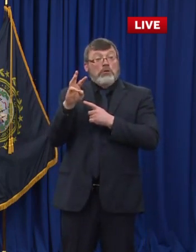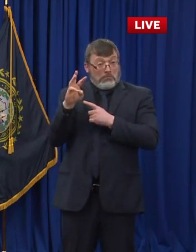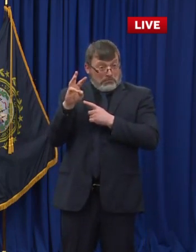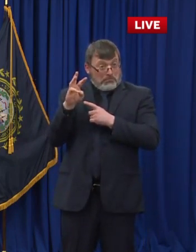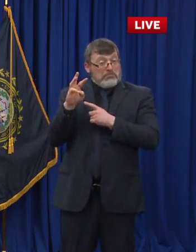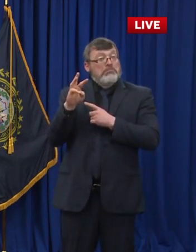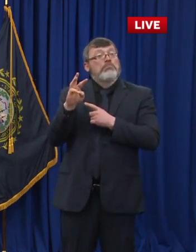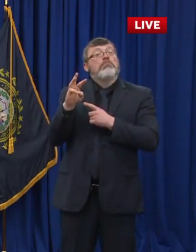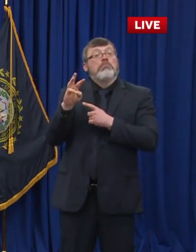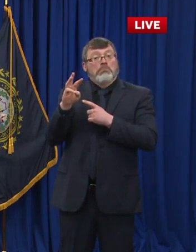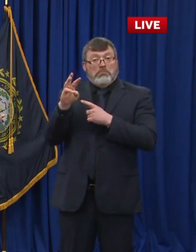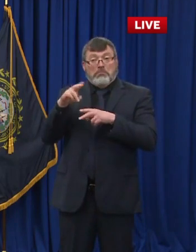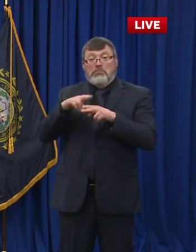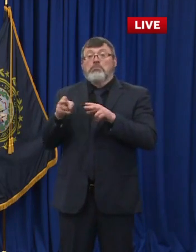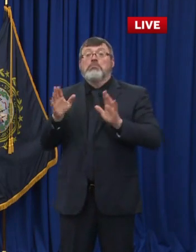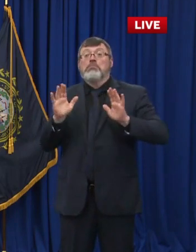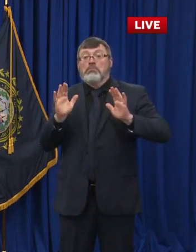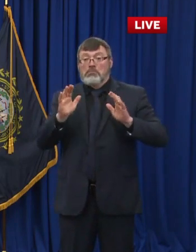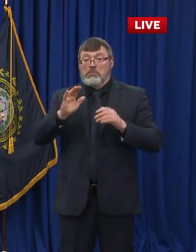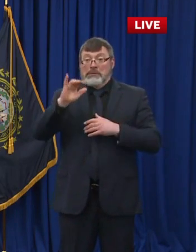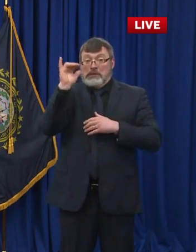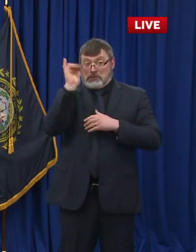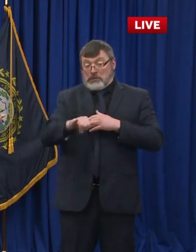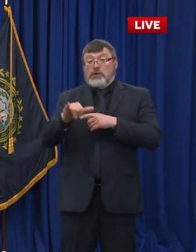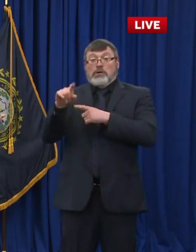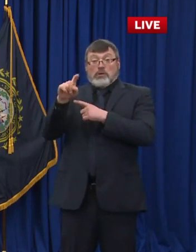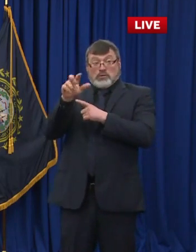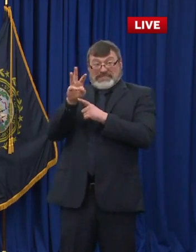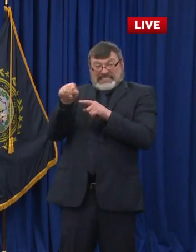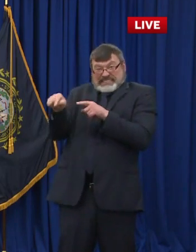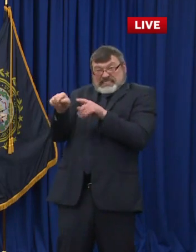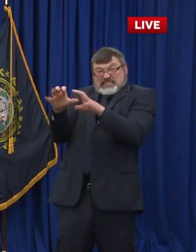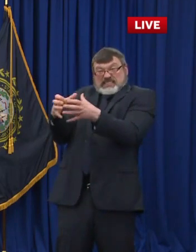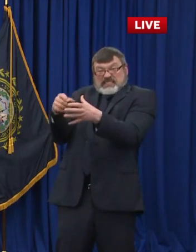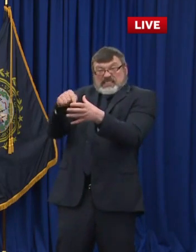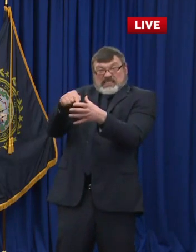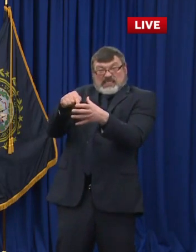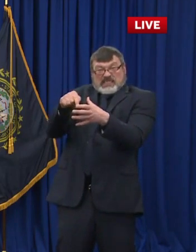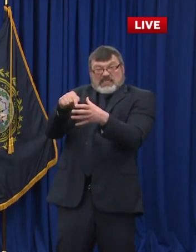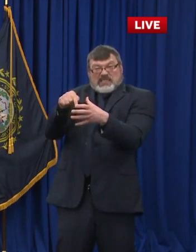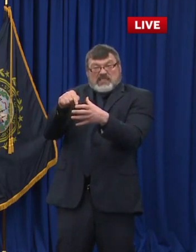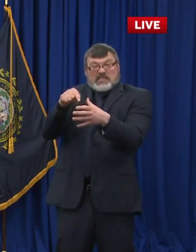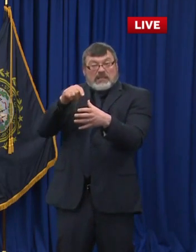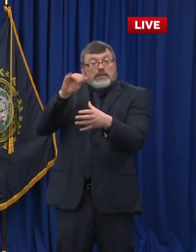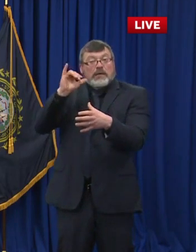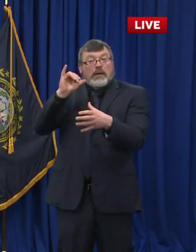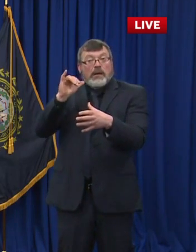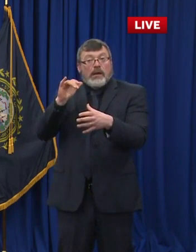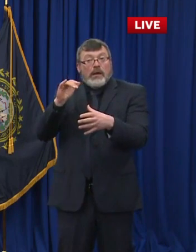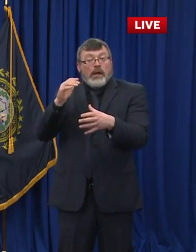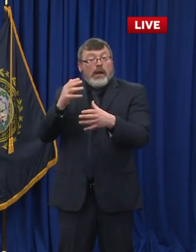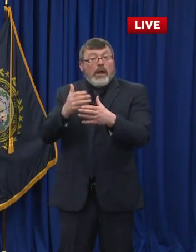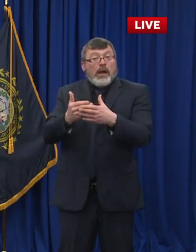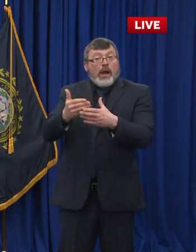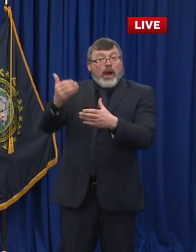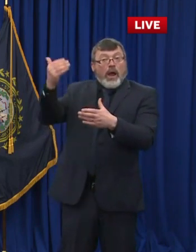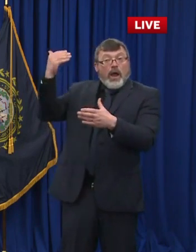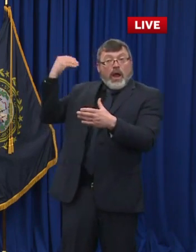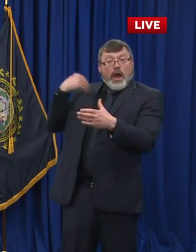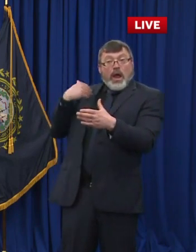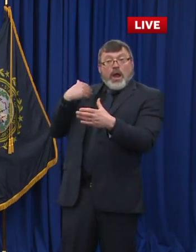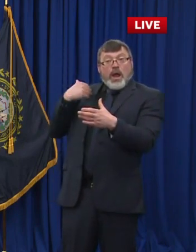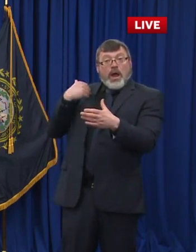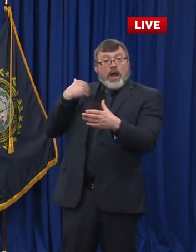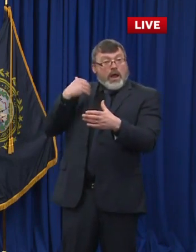people hospitalized at the peak of our first wave of the pandemic back in April and May. So an improvement